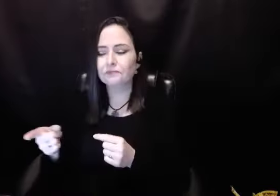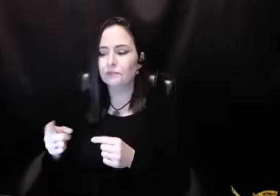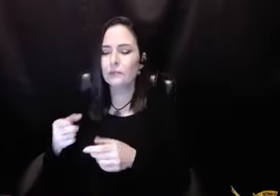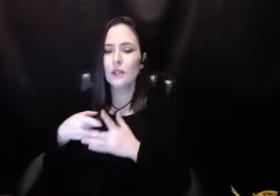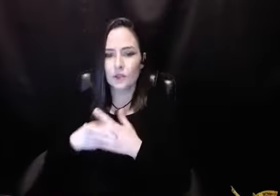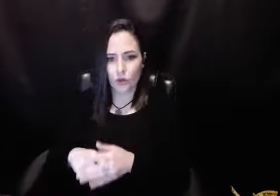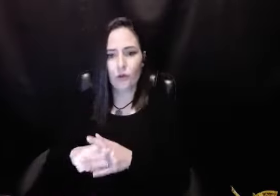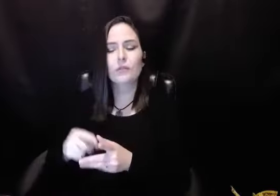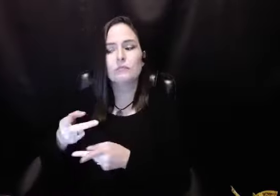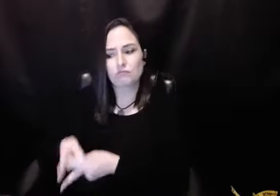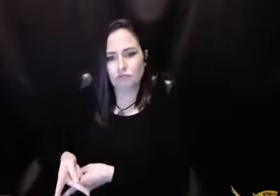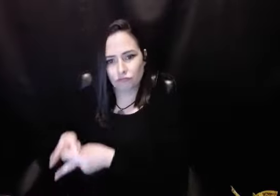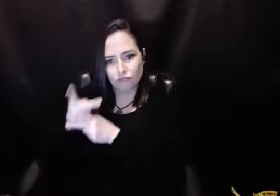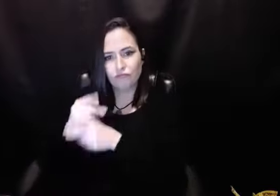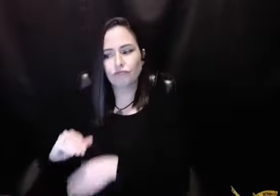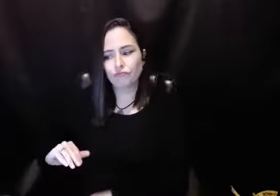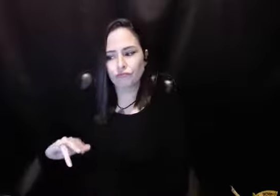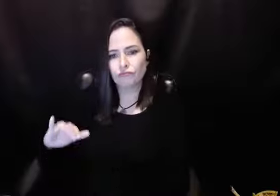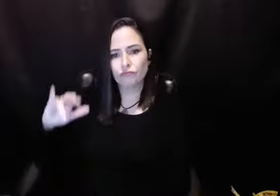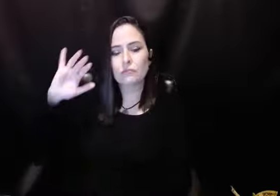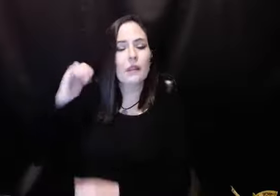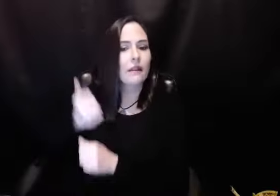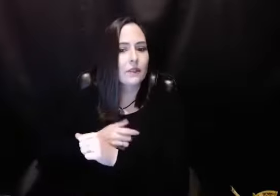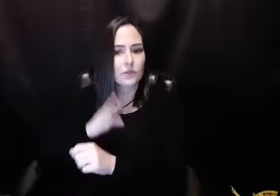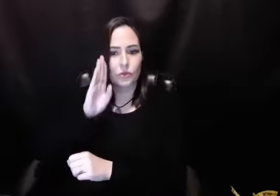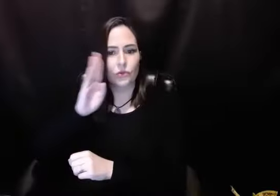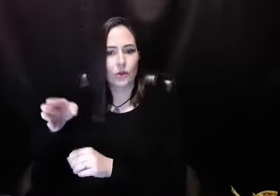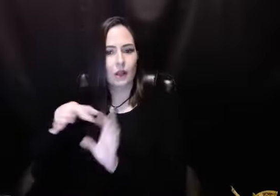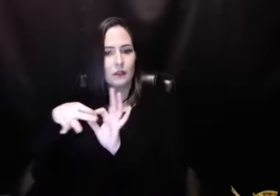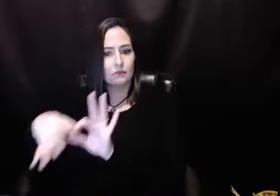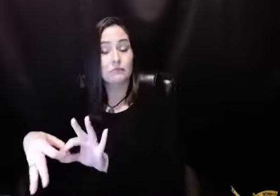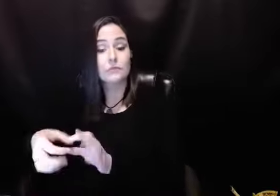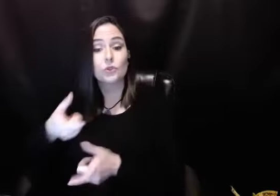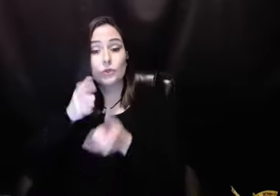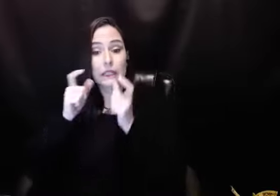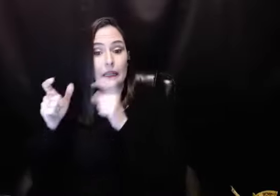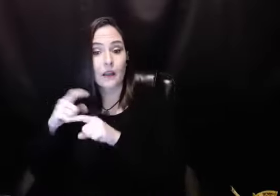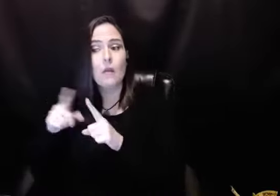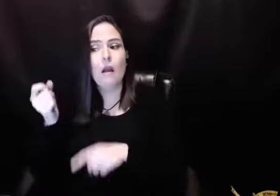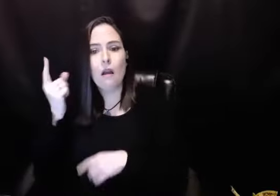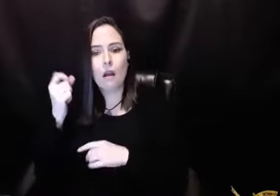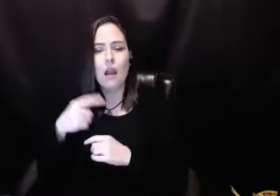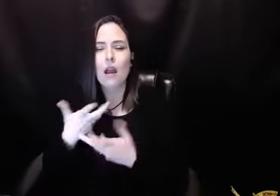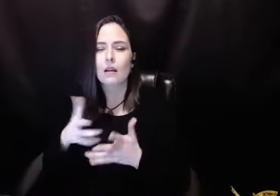what the alcoholics do. And they start with their childhood and they go on up to work. But it's all directly related to drinking.